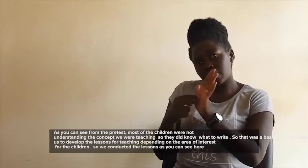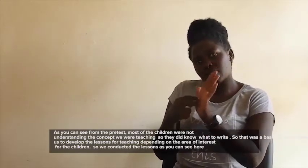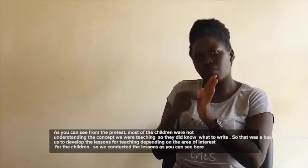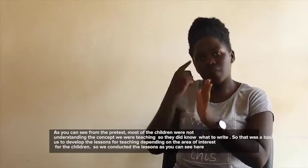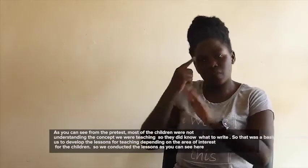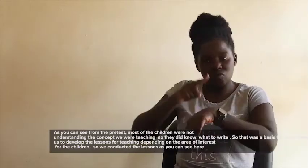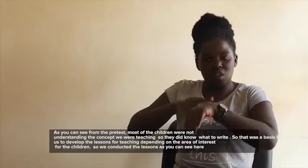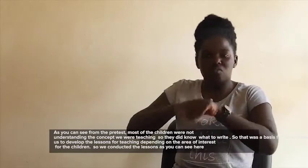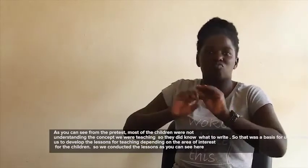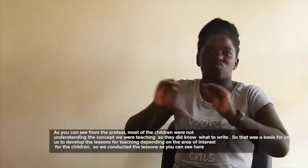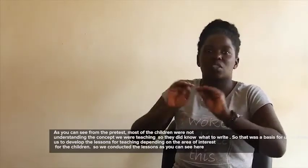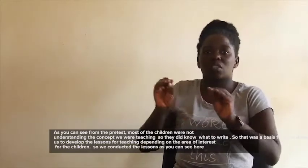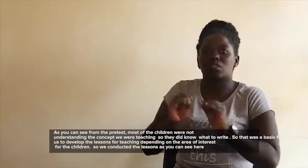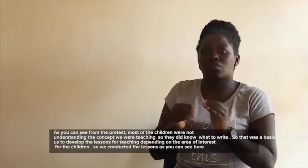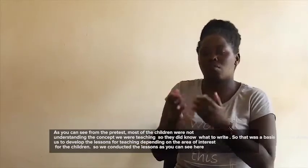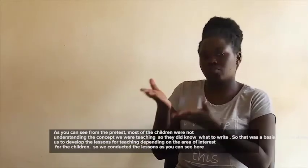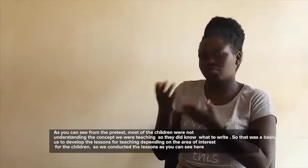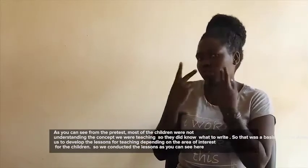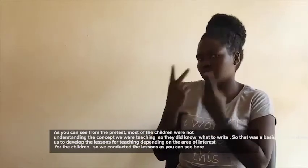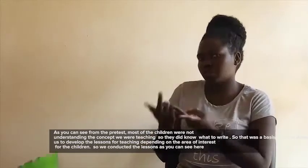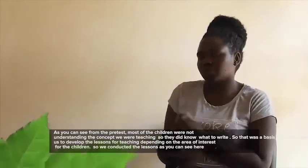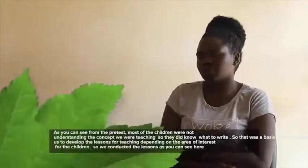So we conducted the lessons as you can see here.